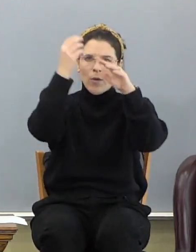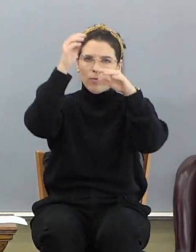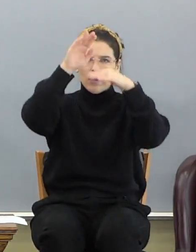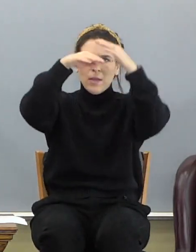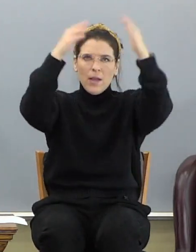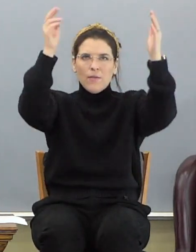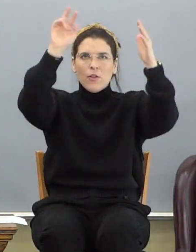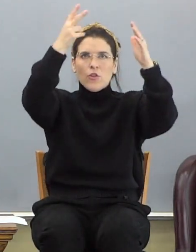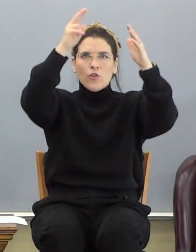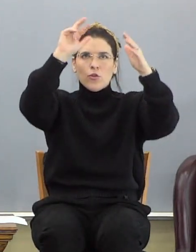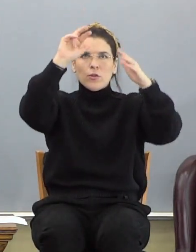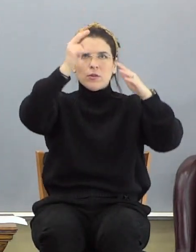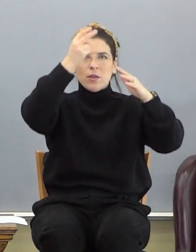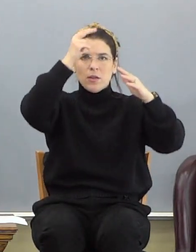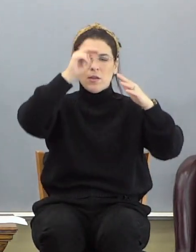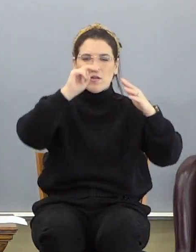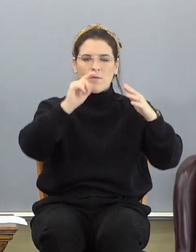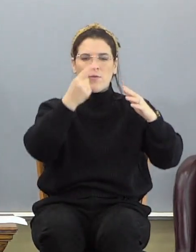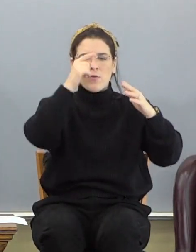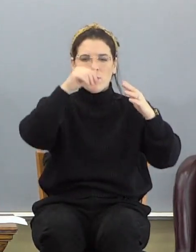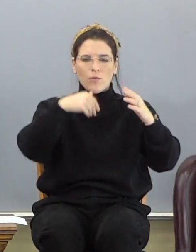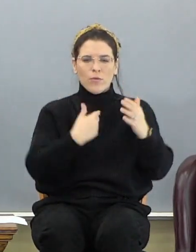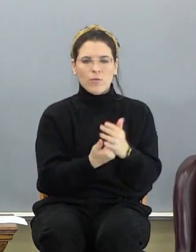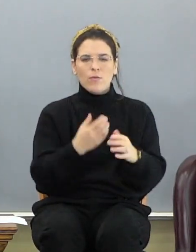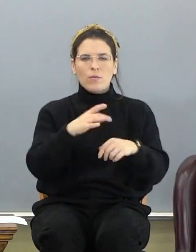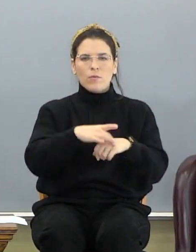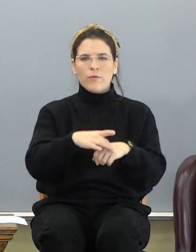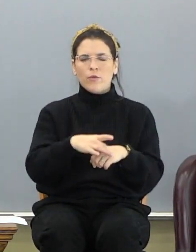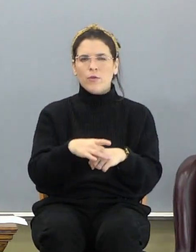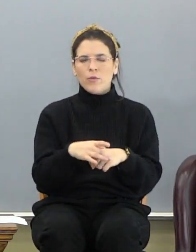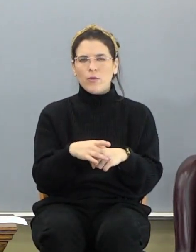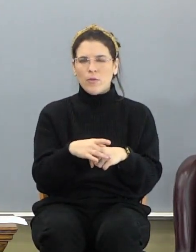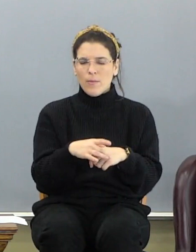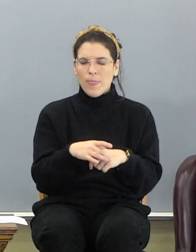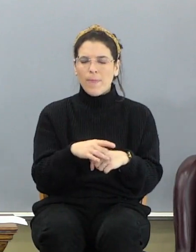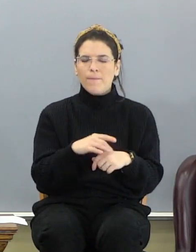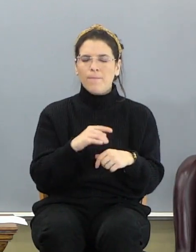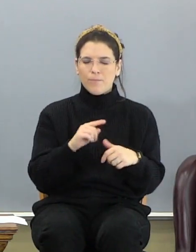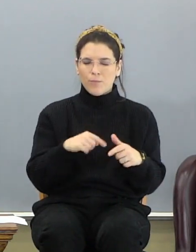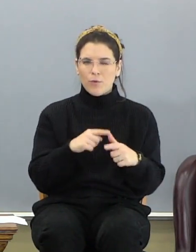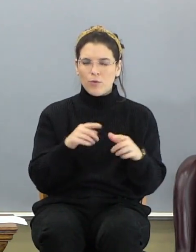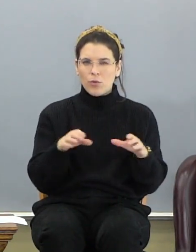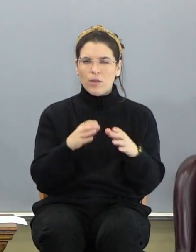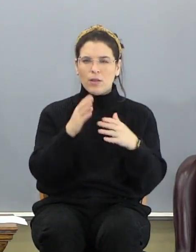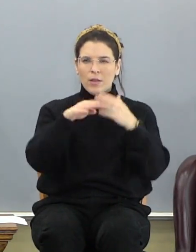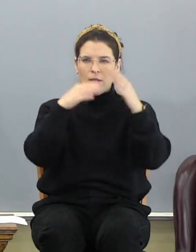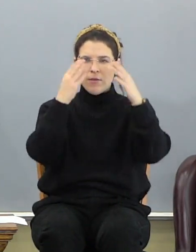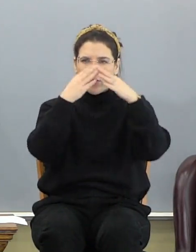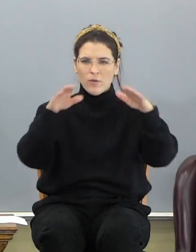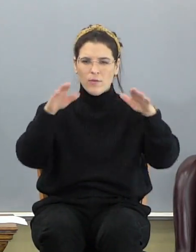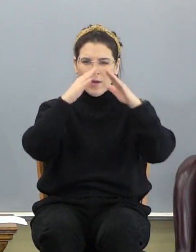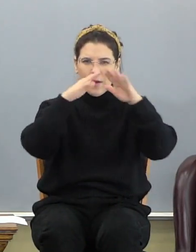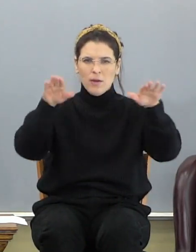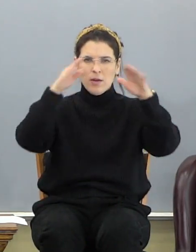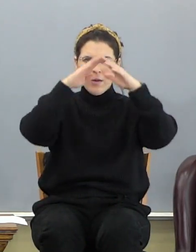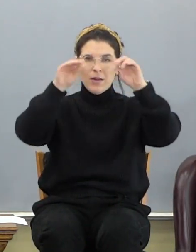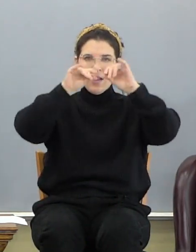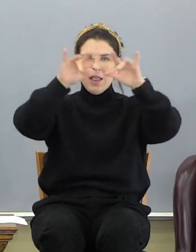from up here that comes down to the earth. But when it does, the heavens are divided into territories,